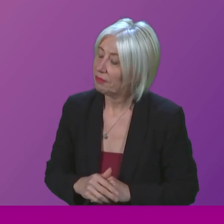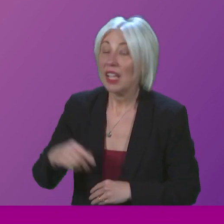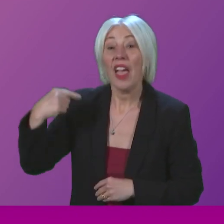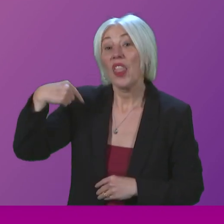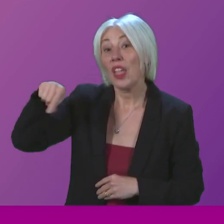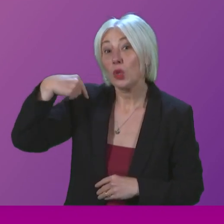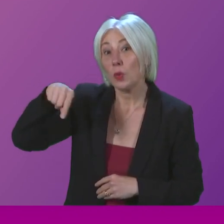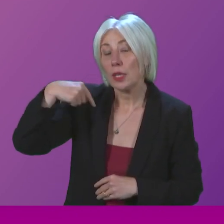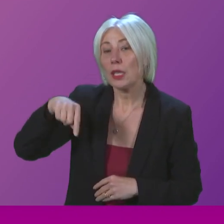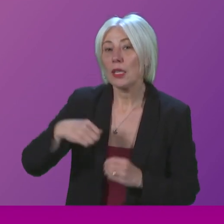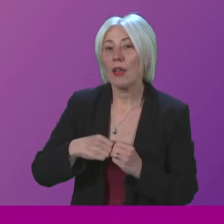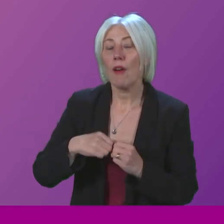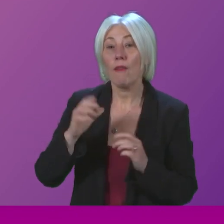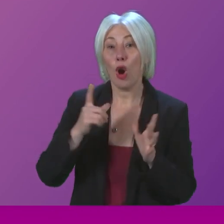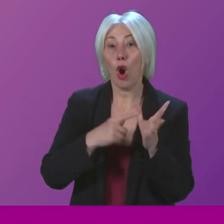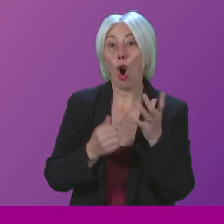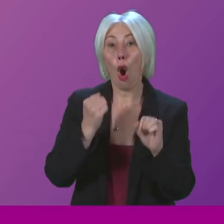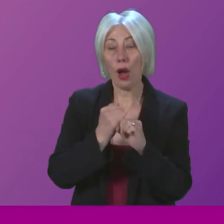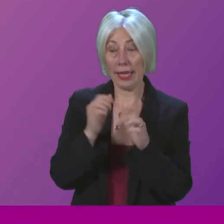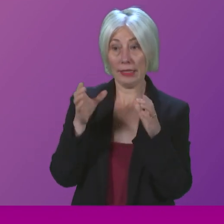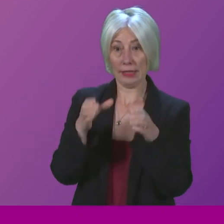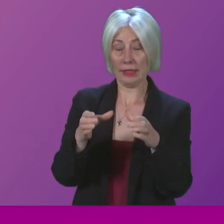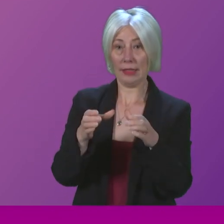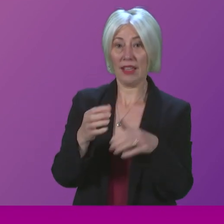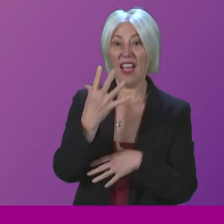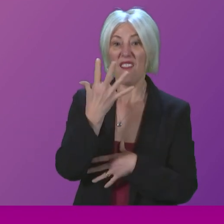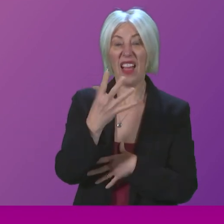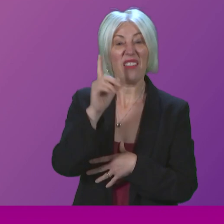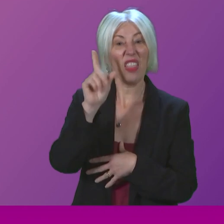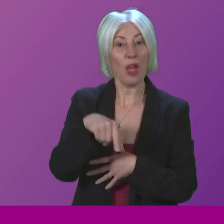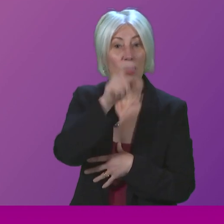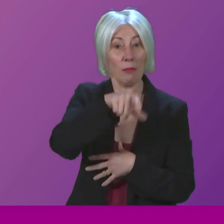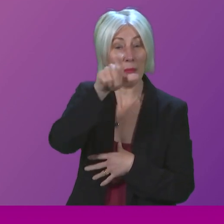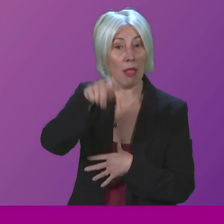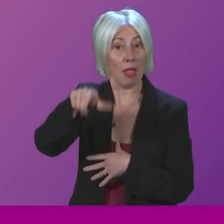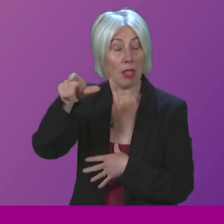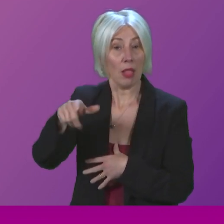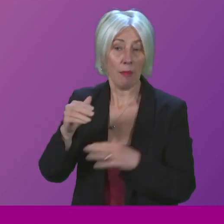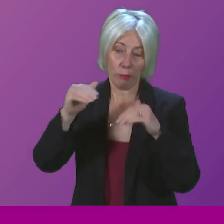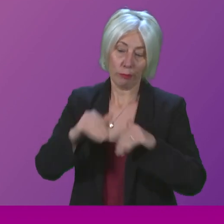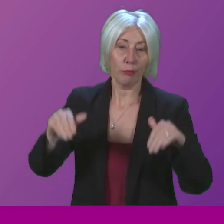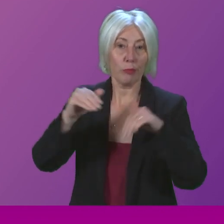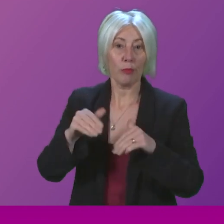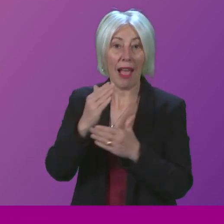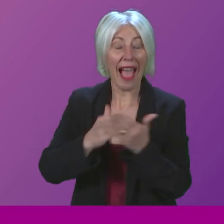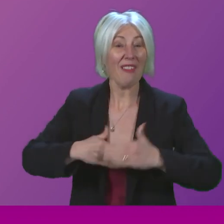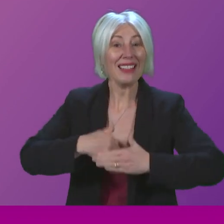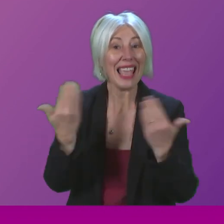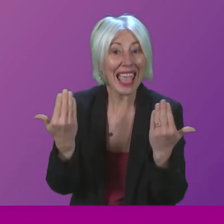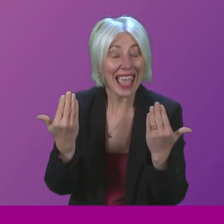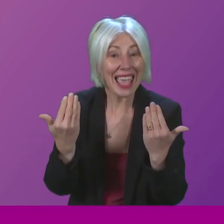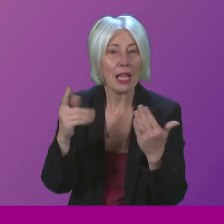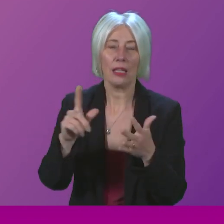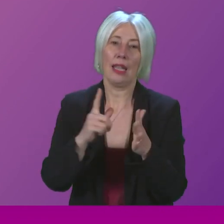it emerged that for the month of August alone, 5,000 patients spent more than half a day to be seen